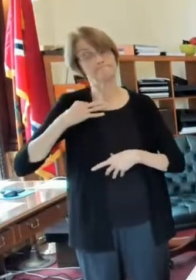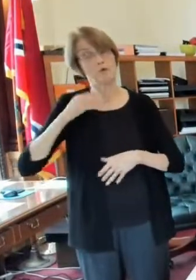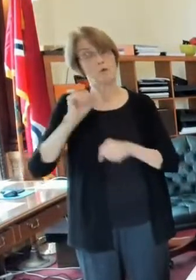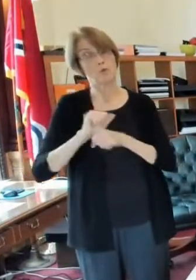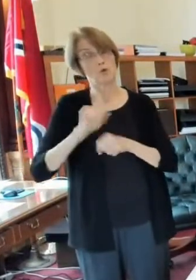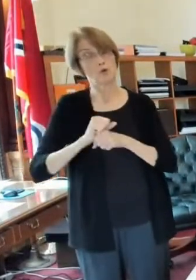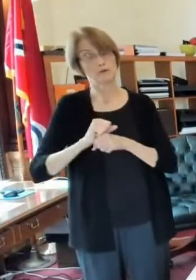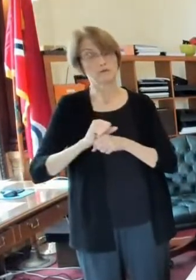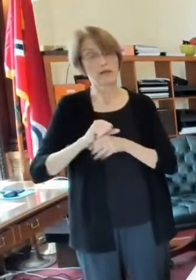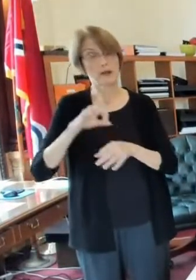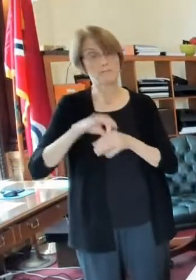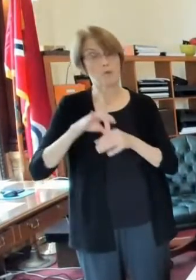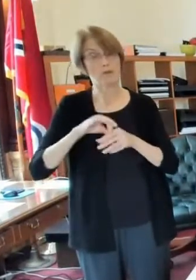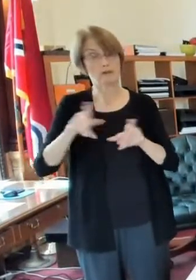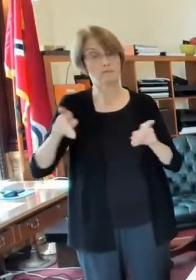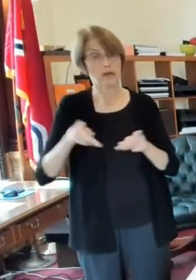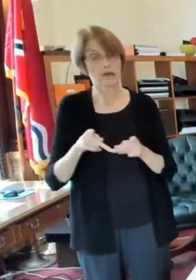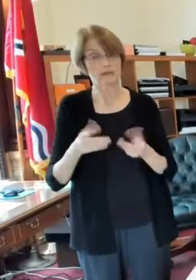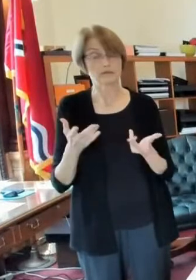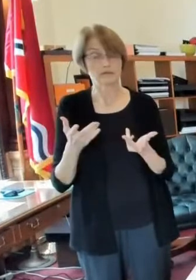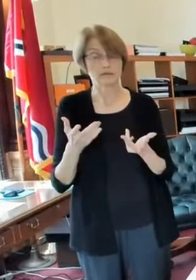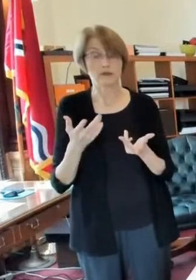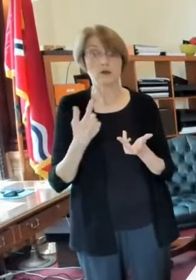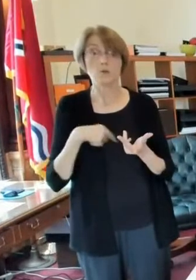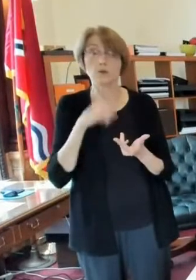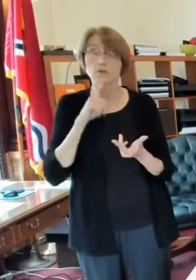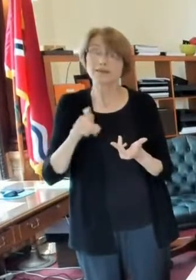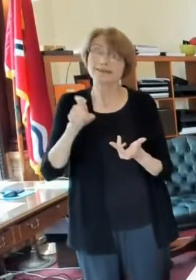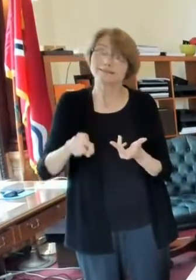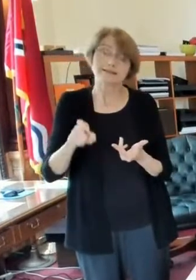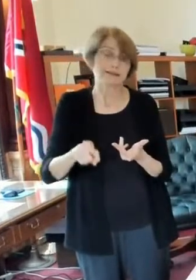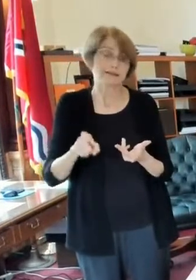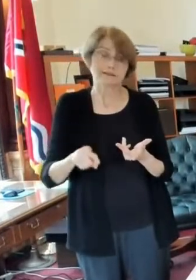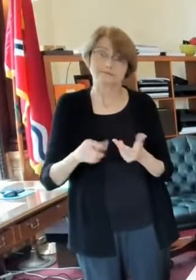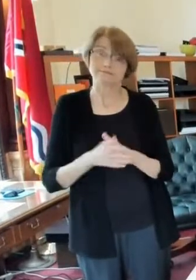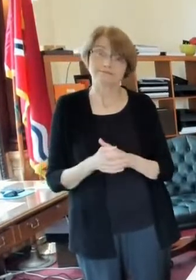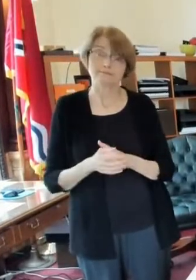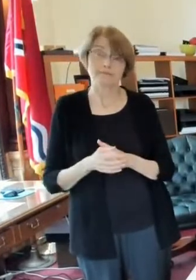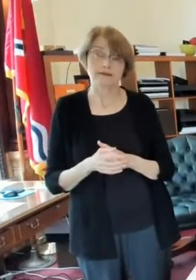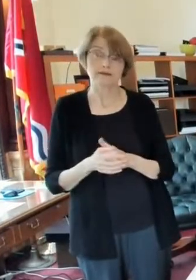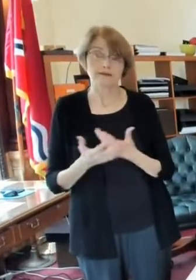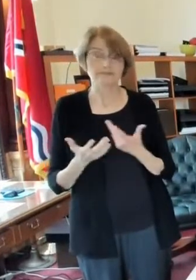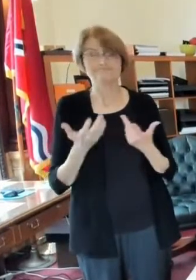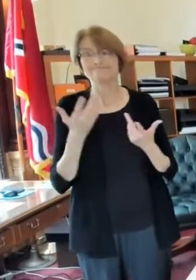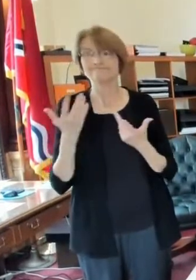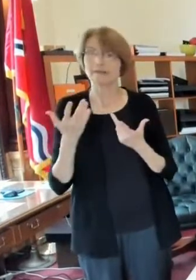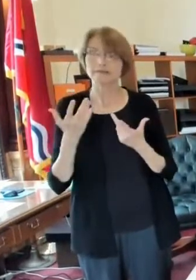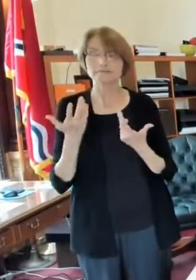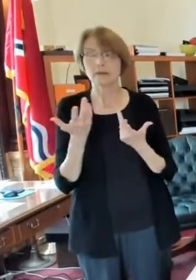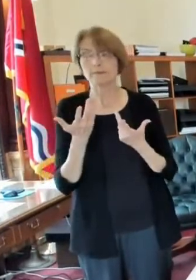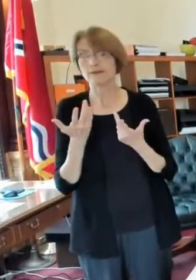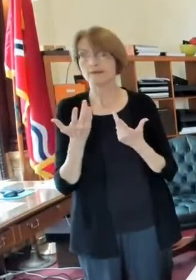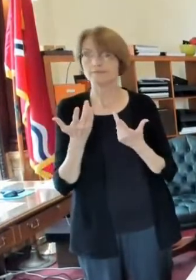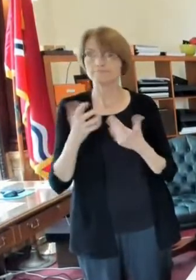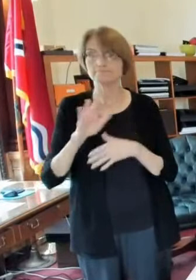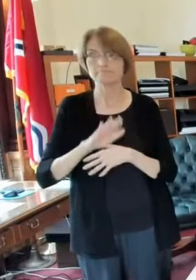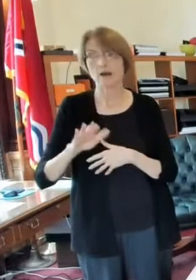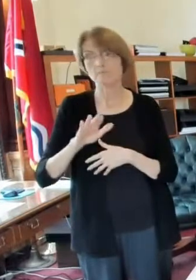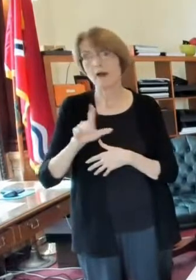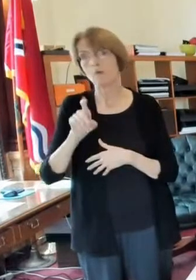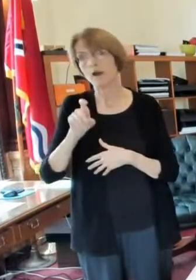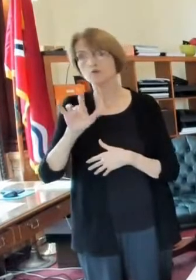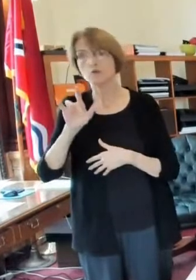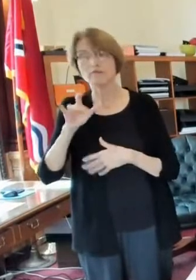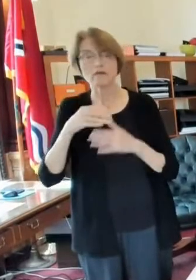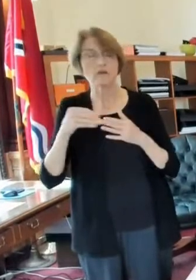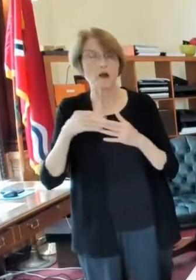we really need people to do that it pays a little over a hundred dollars or maybe close to 125